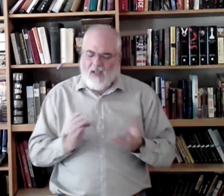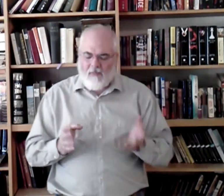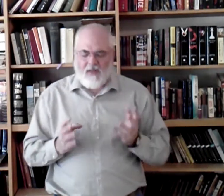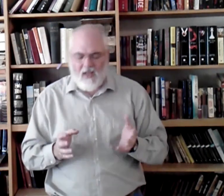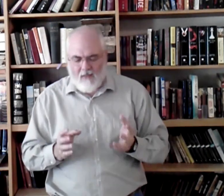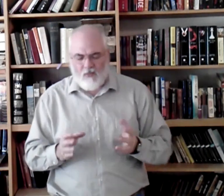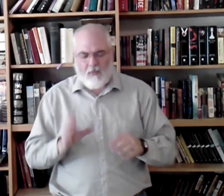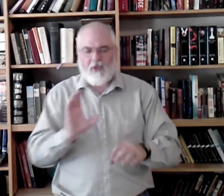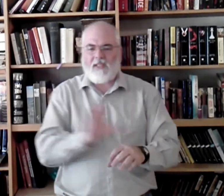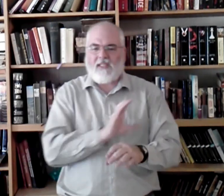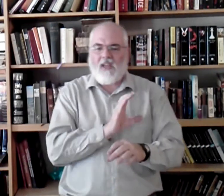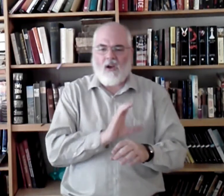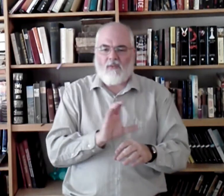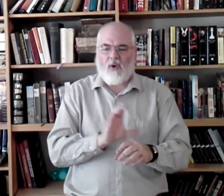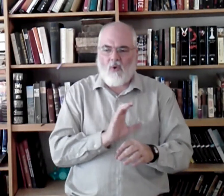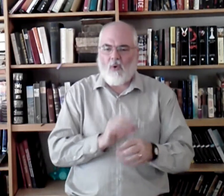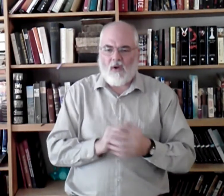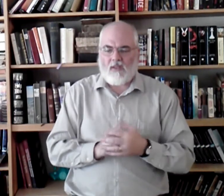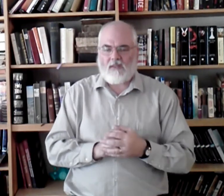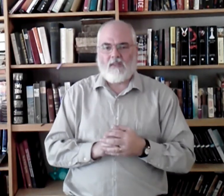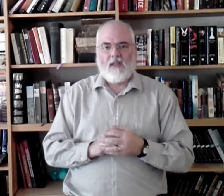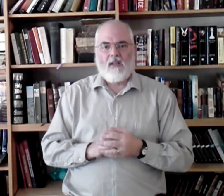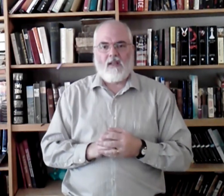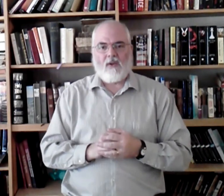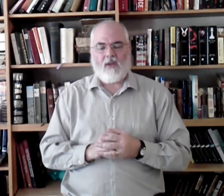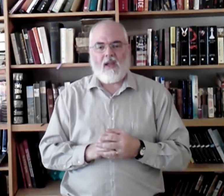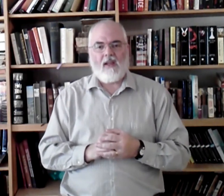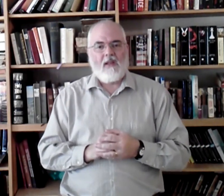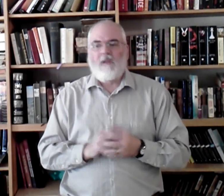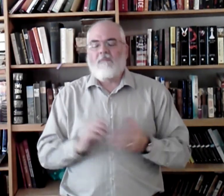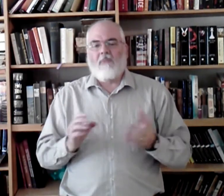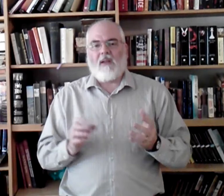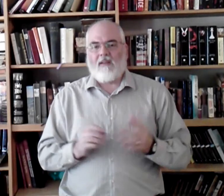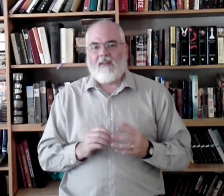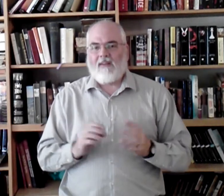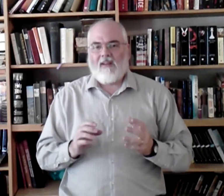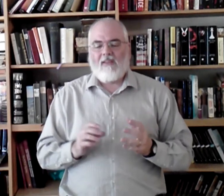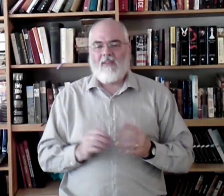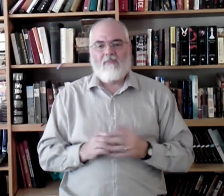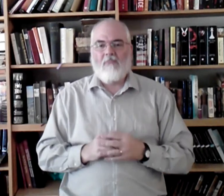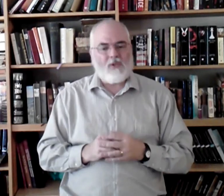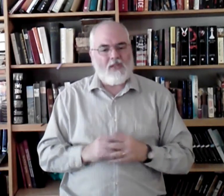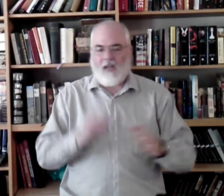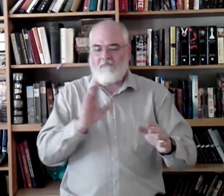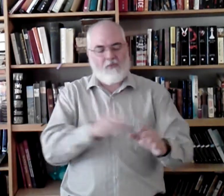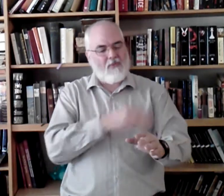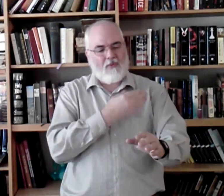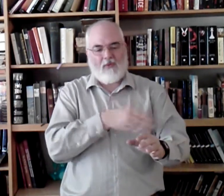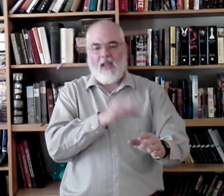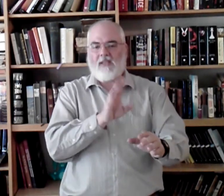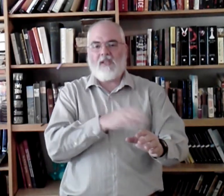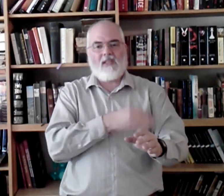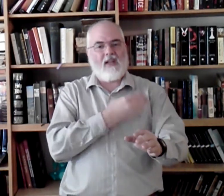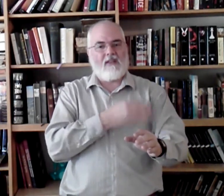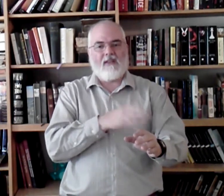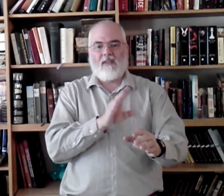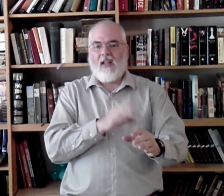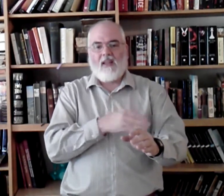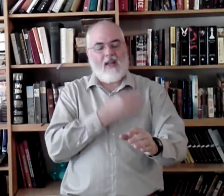Sometimes, we'll put a C on it for a chorus. Okay? But, most of the time, that is it. That